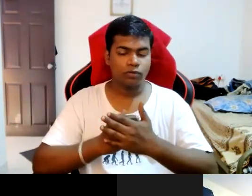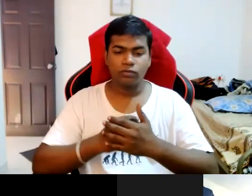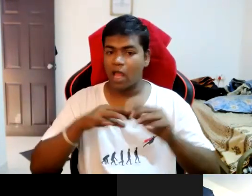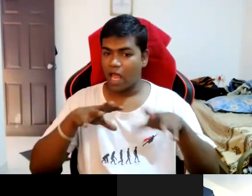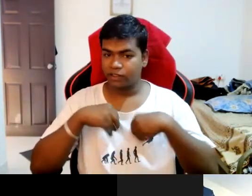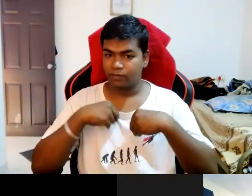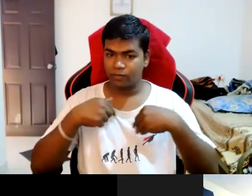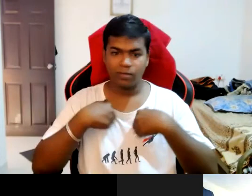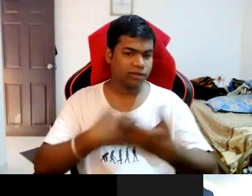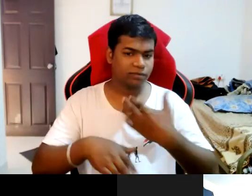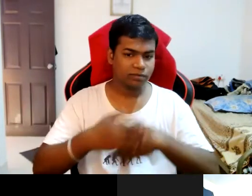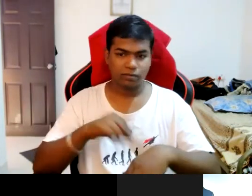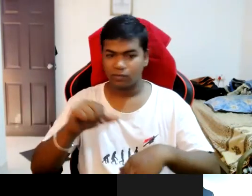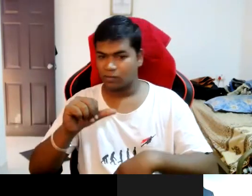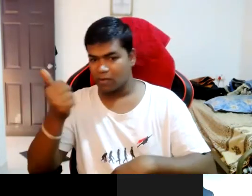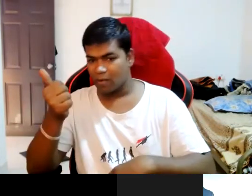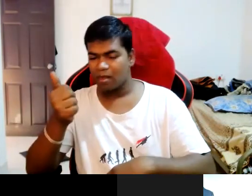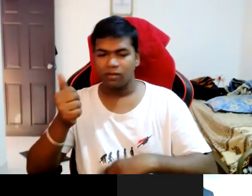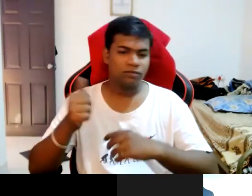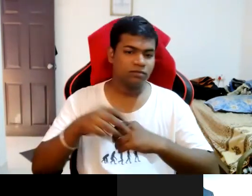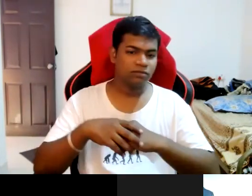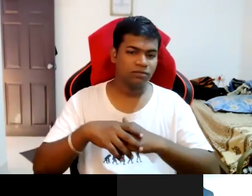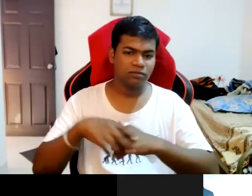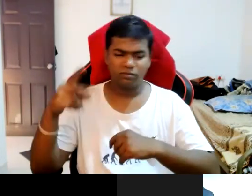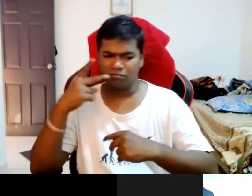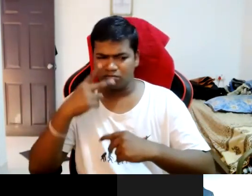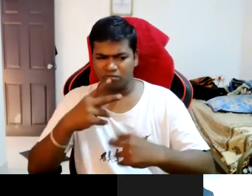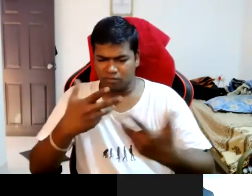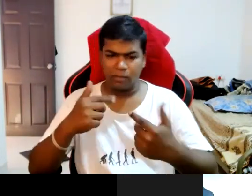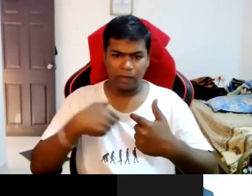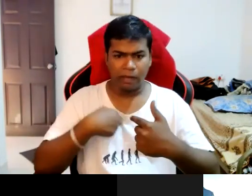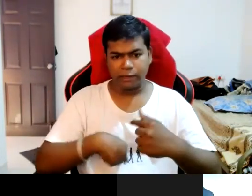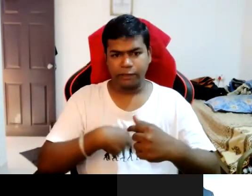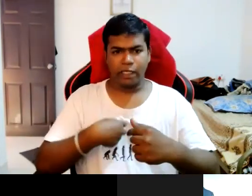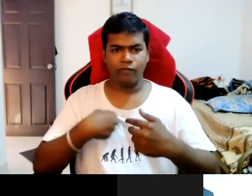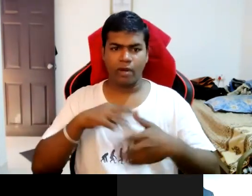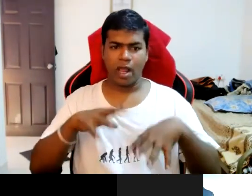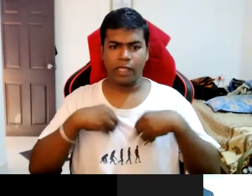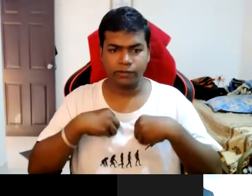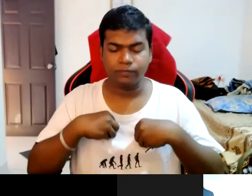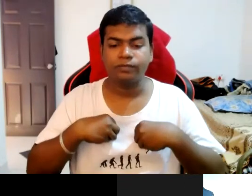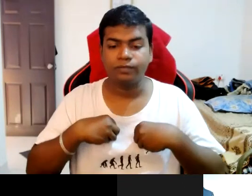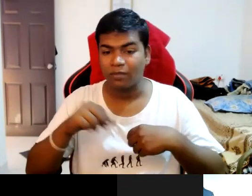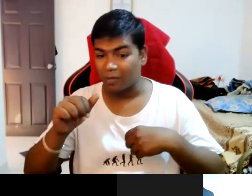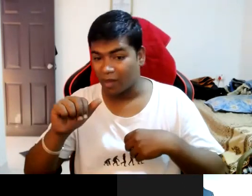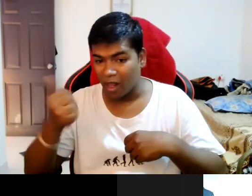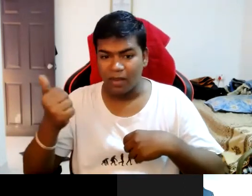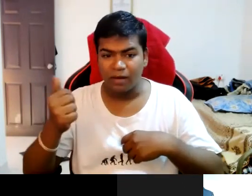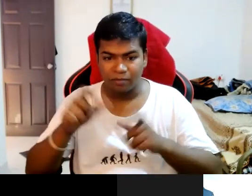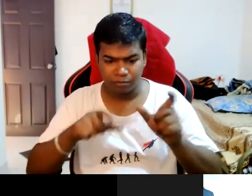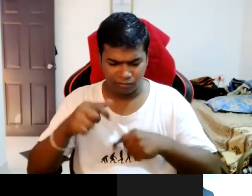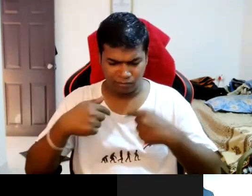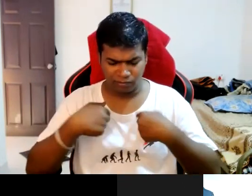disability before others too and then i mean most of us don't even accept our own disability